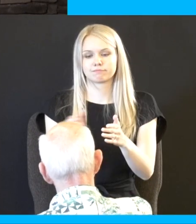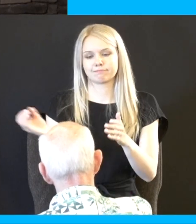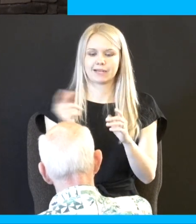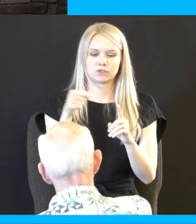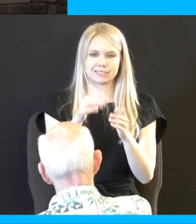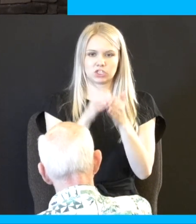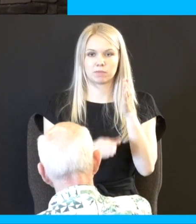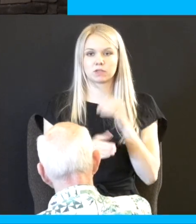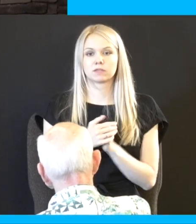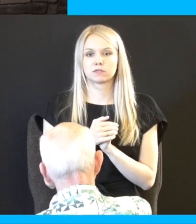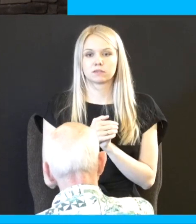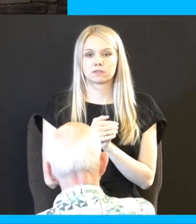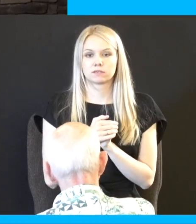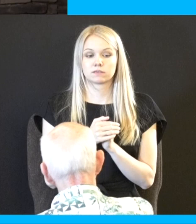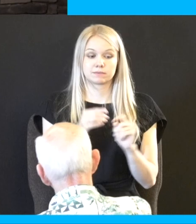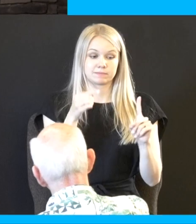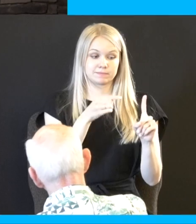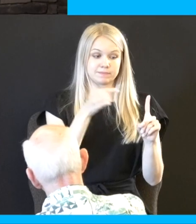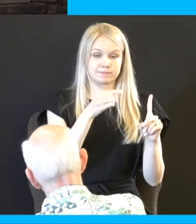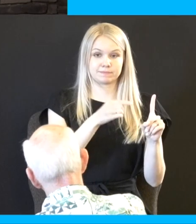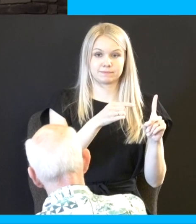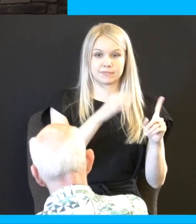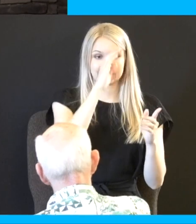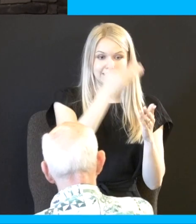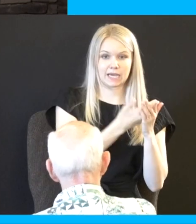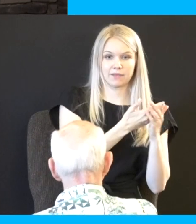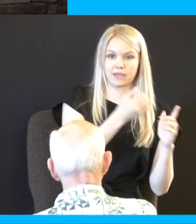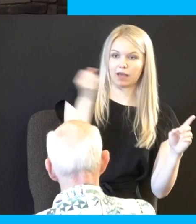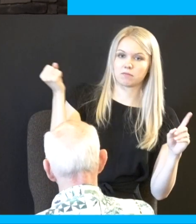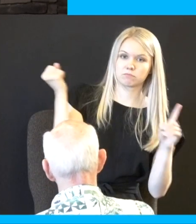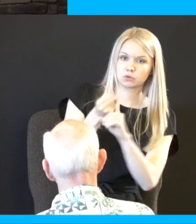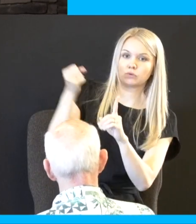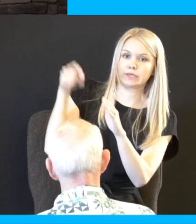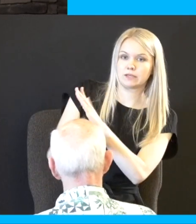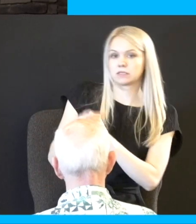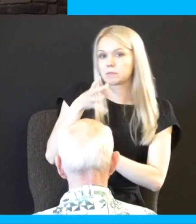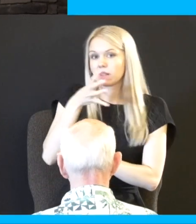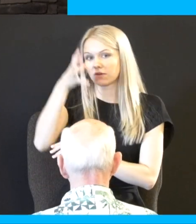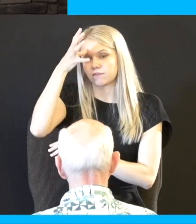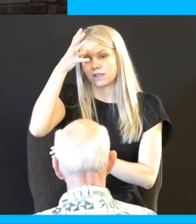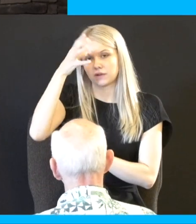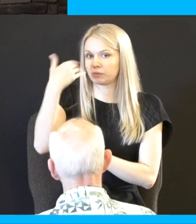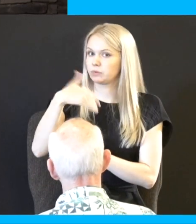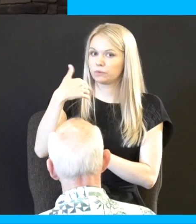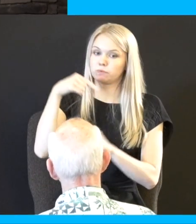he that smites his father or his mother that is the ultimate rebellion against their authority shall surely be put to death so